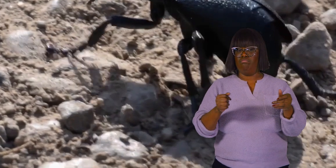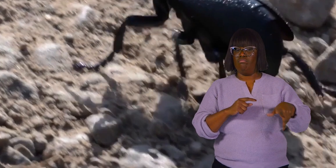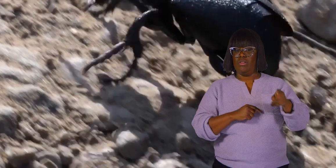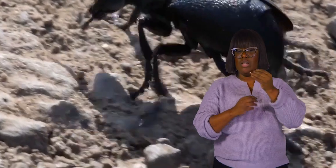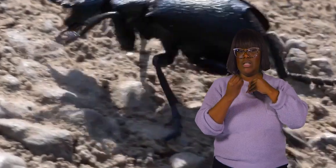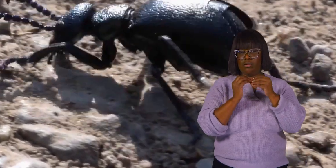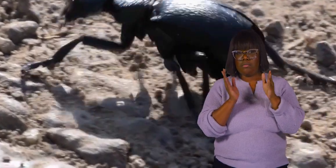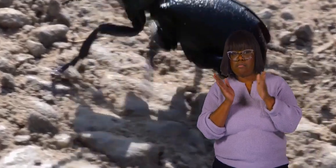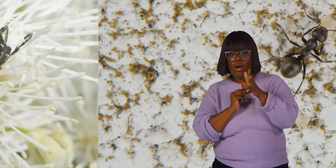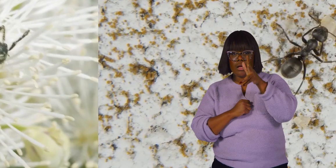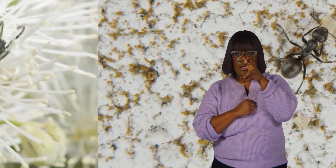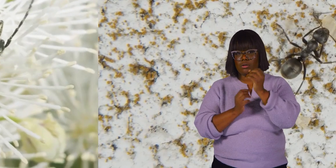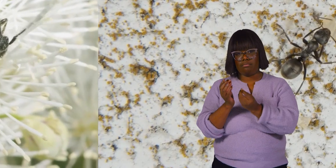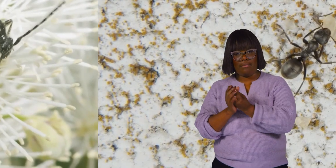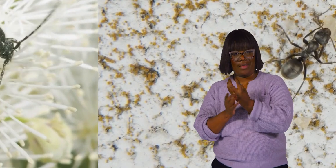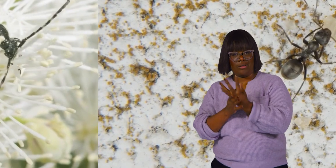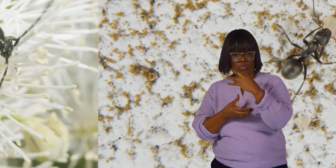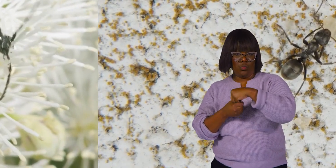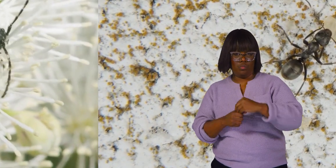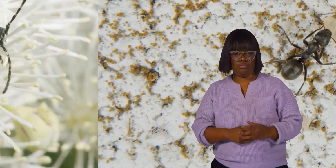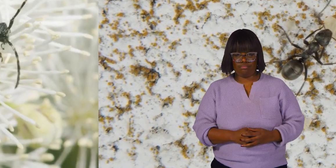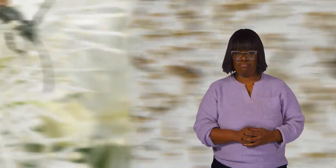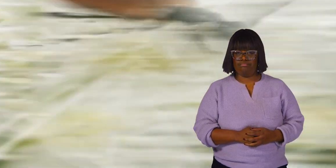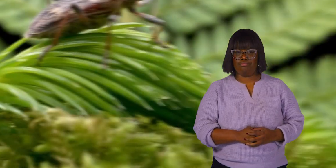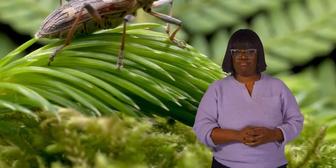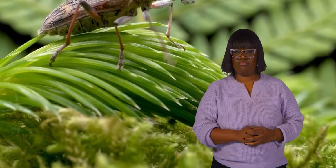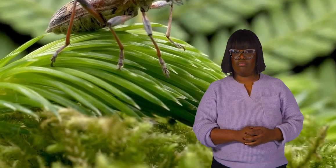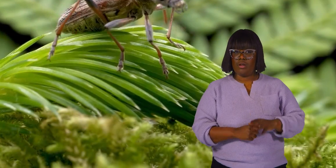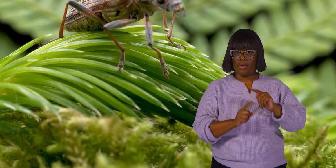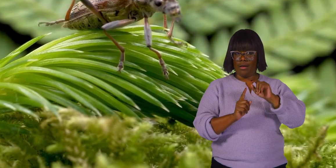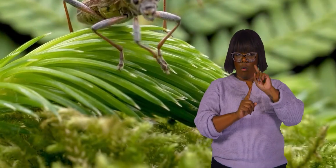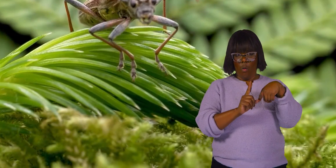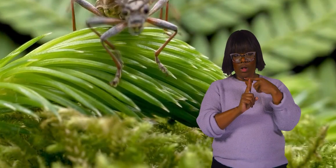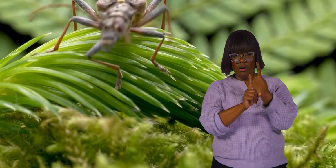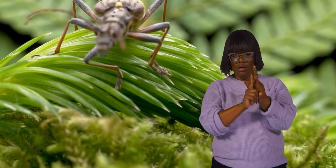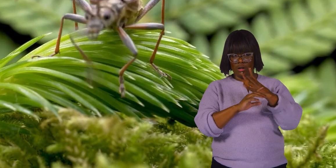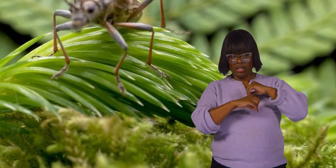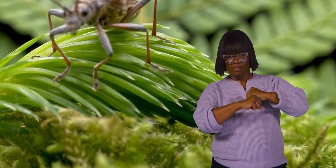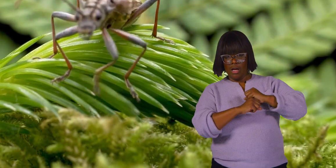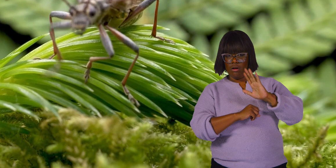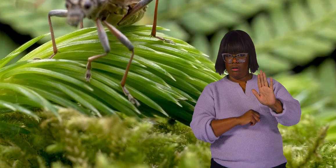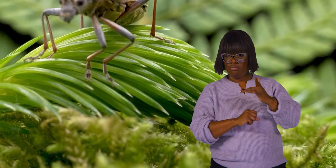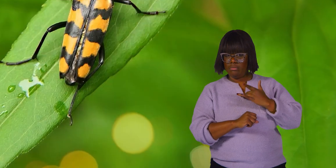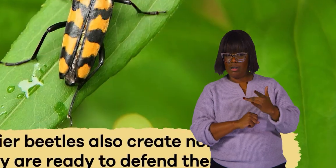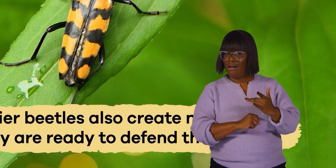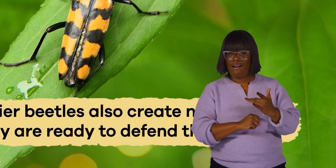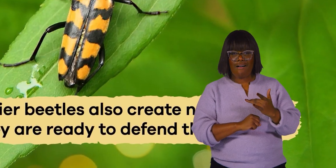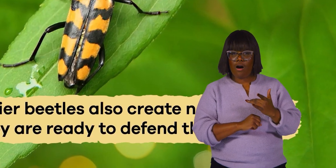find food to eat, including small insects and plants. But that's not their only defense mechanism. Bombardier beetles